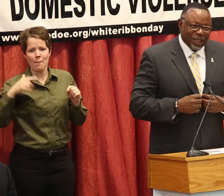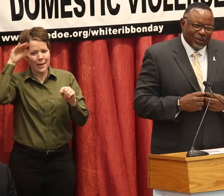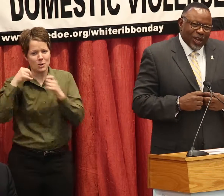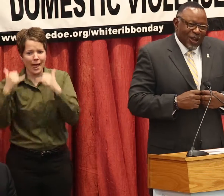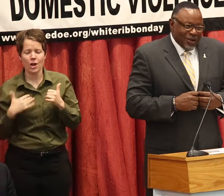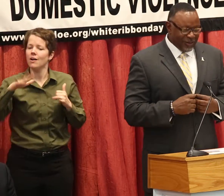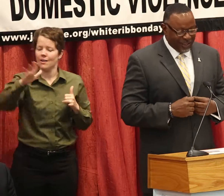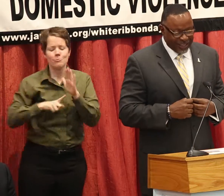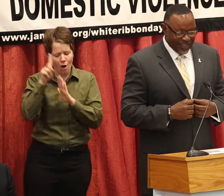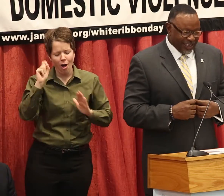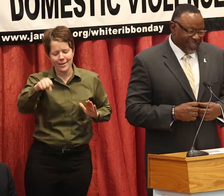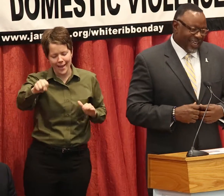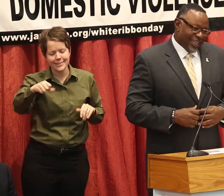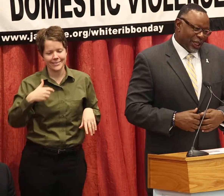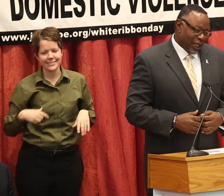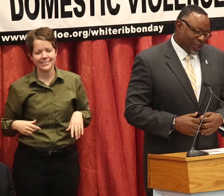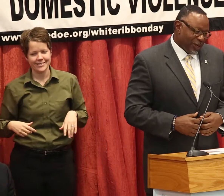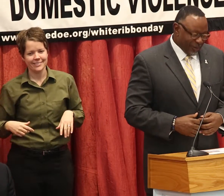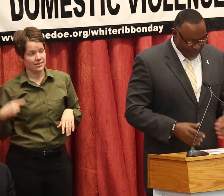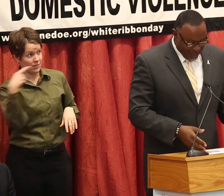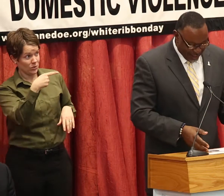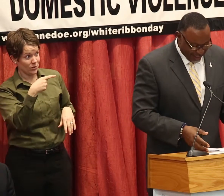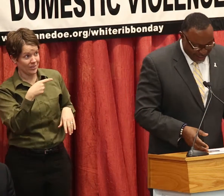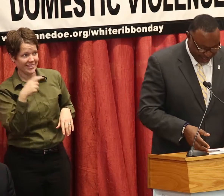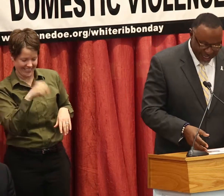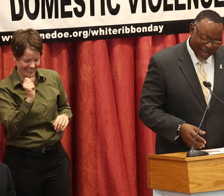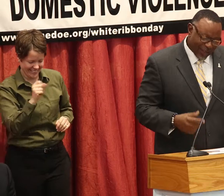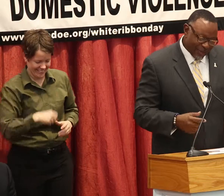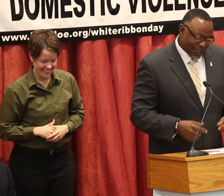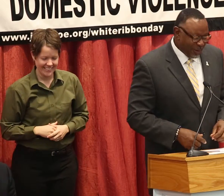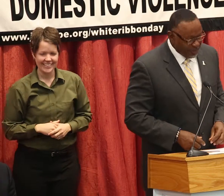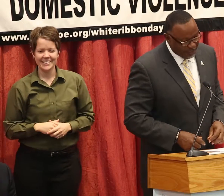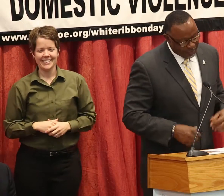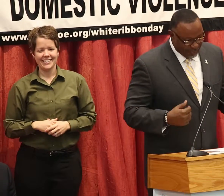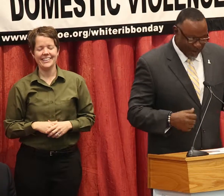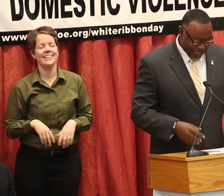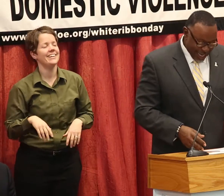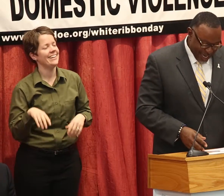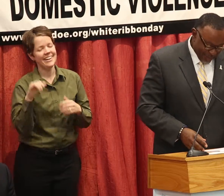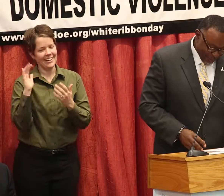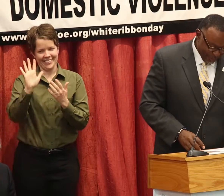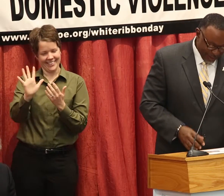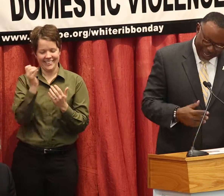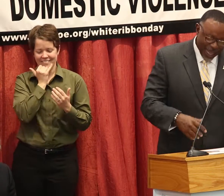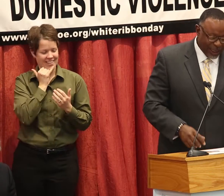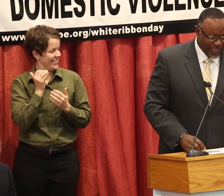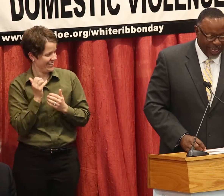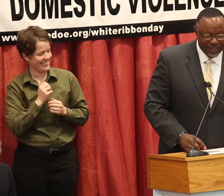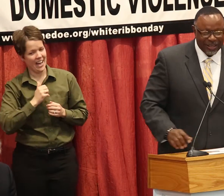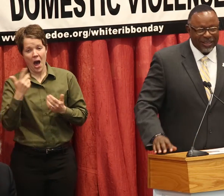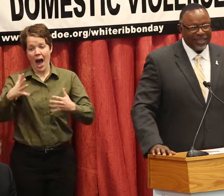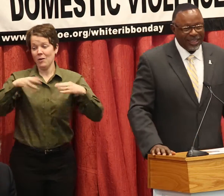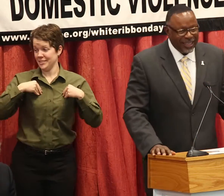I stood up tall. He said, yes, sir. I'm not Mr. Tippett, but I'll